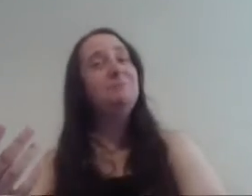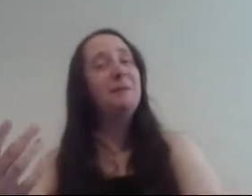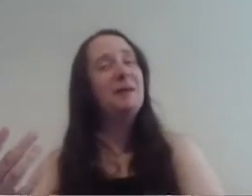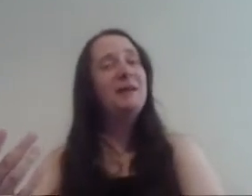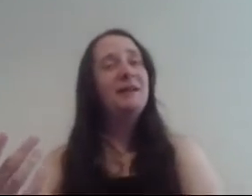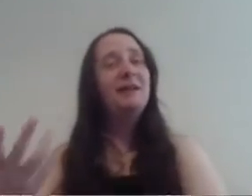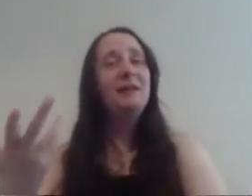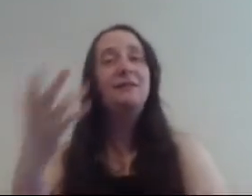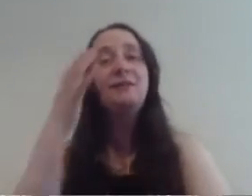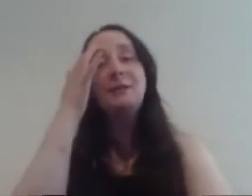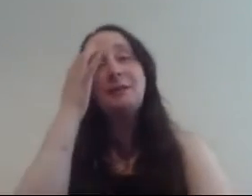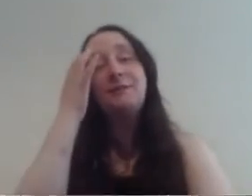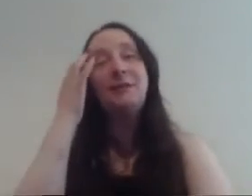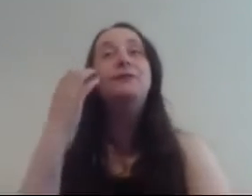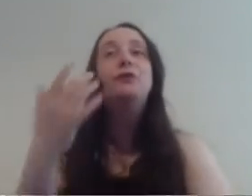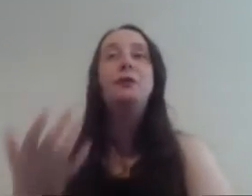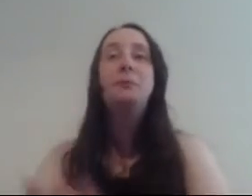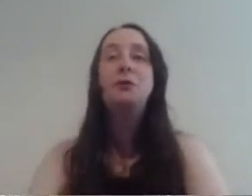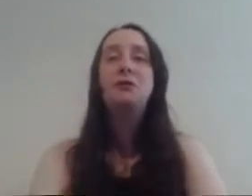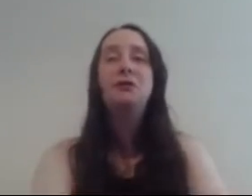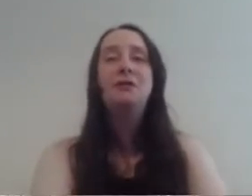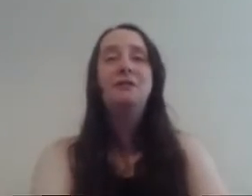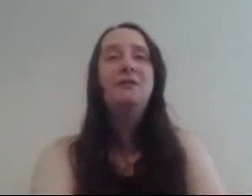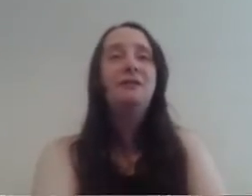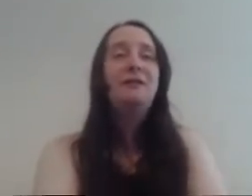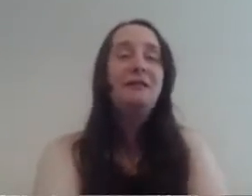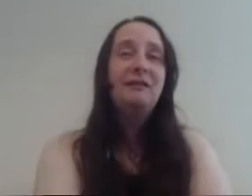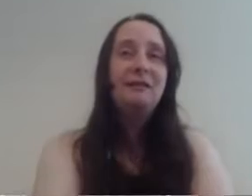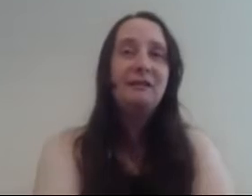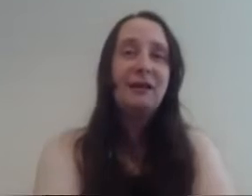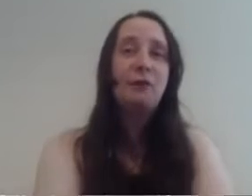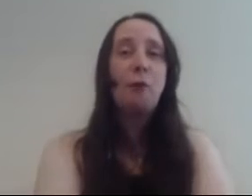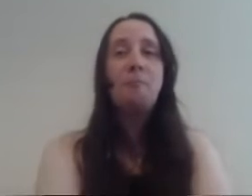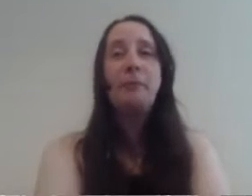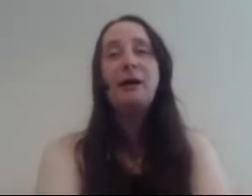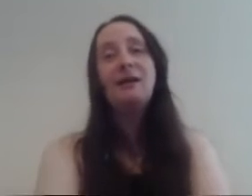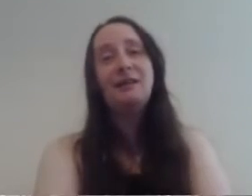maybe Regina might have to leave Storybrooke to get Robin back